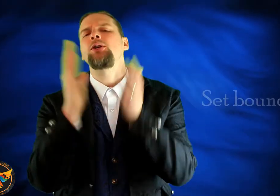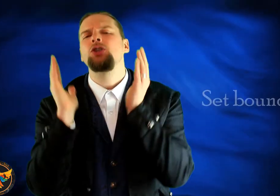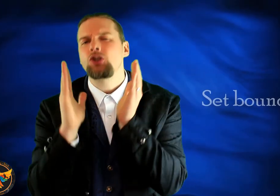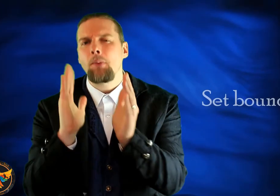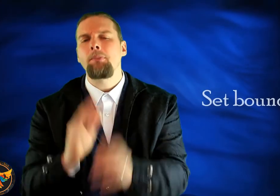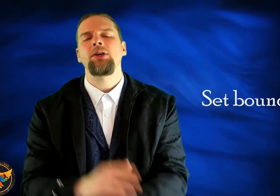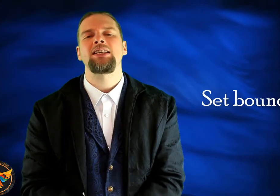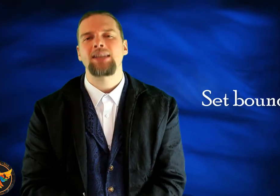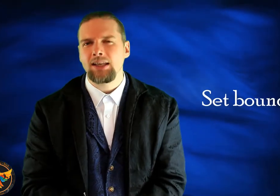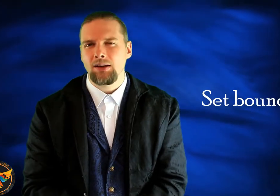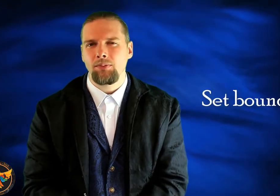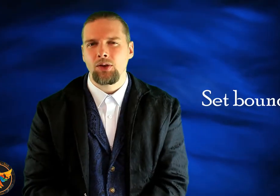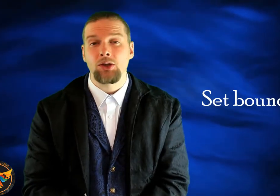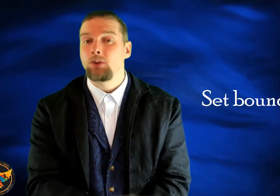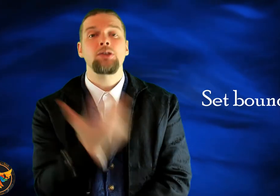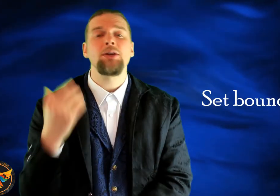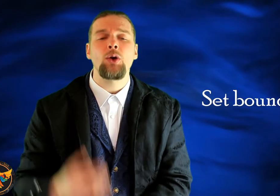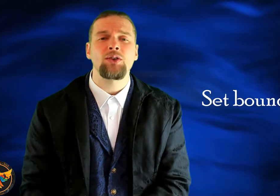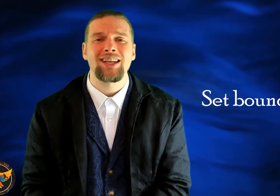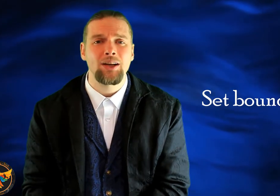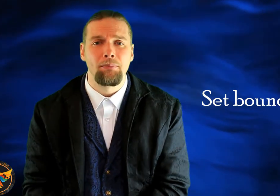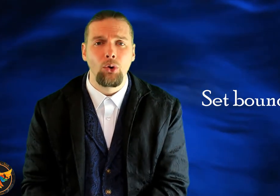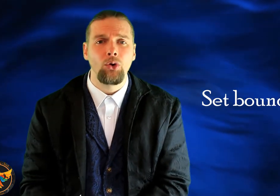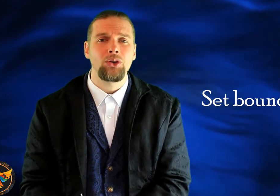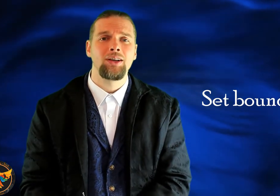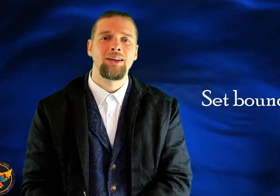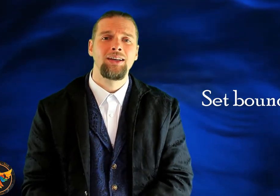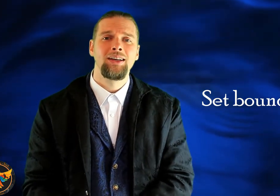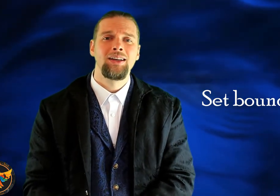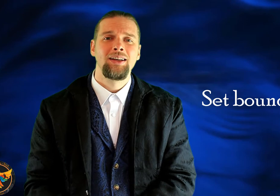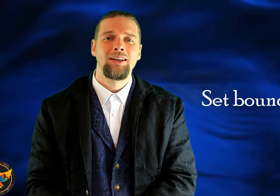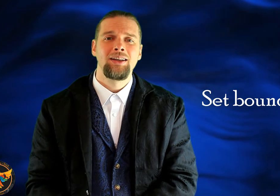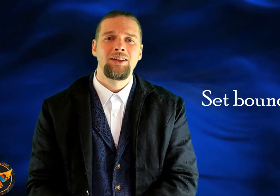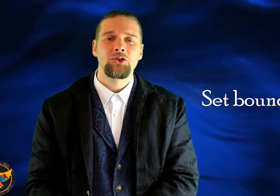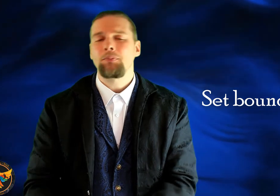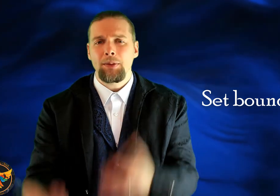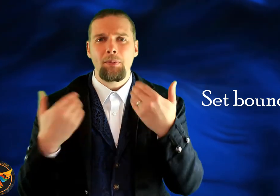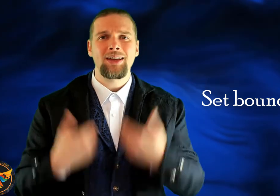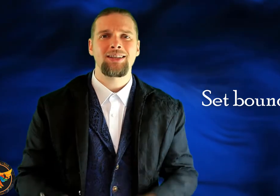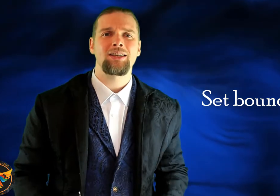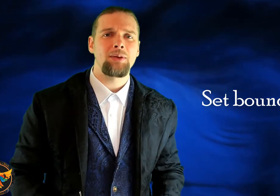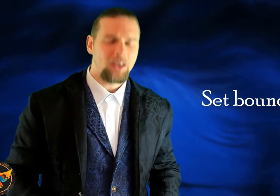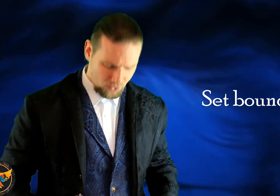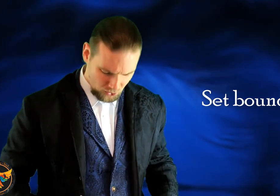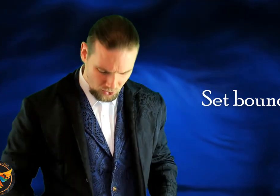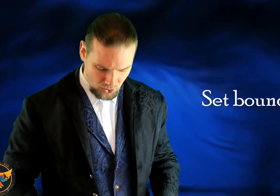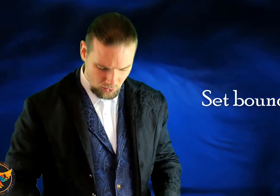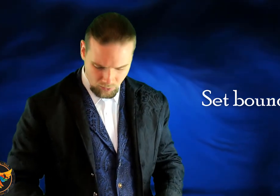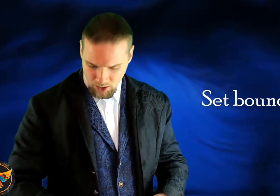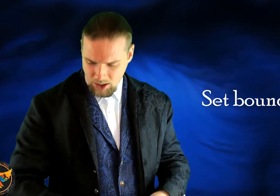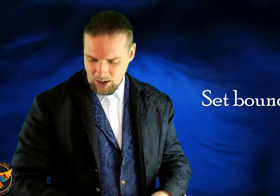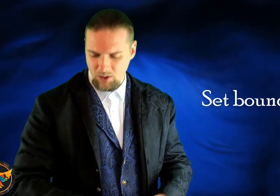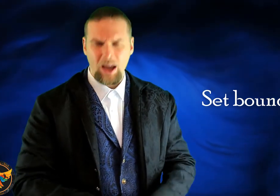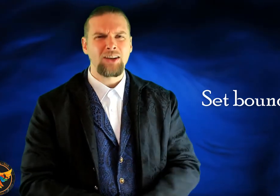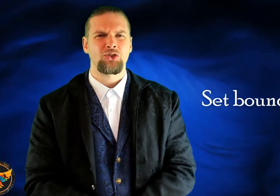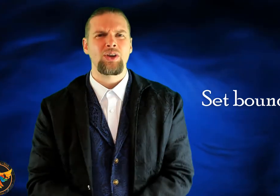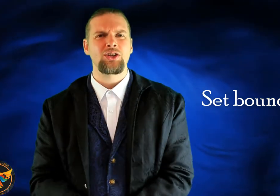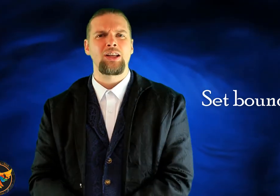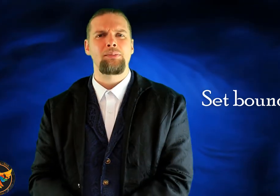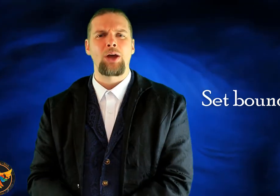because somebody says something to you doesn't mean you have to take it on board. Some people might say to me, know, John, you look kind of strange, a little bit